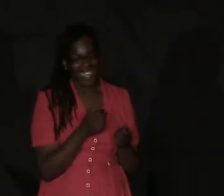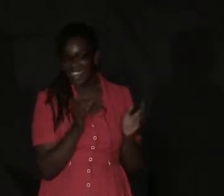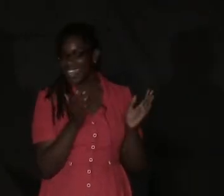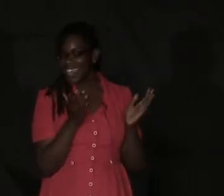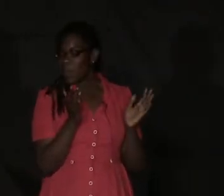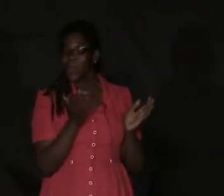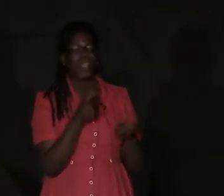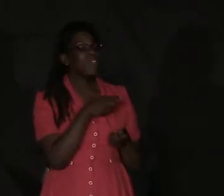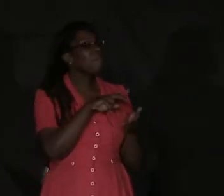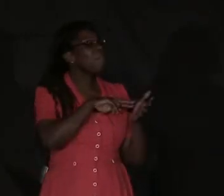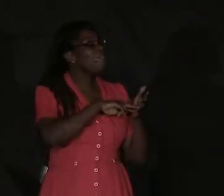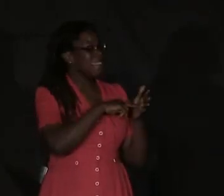What you meant.